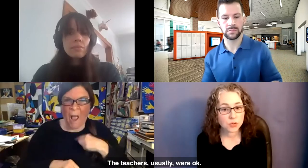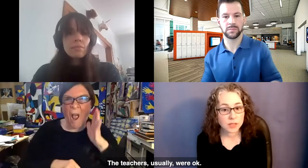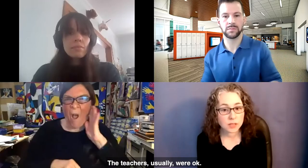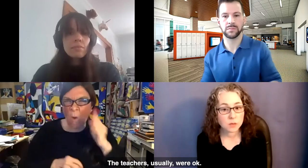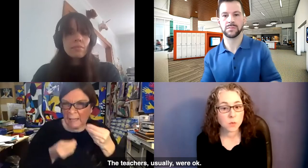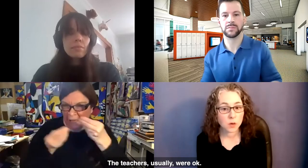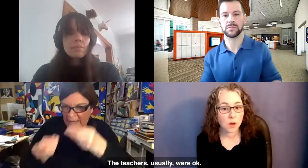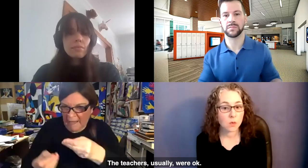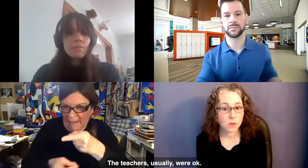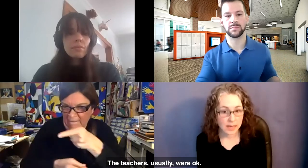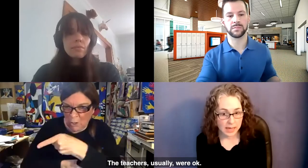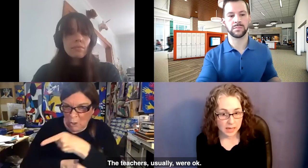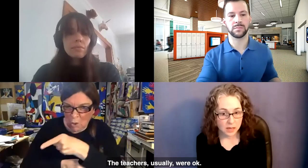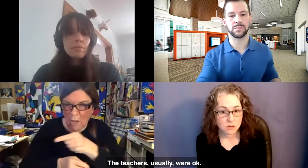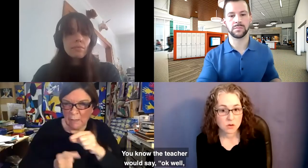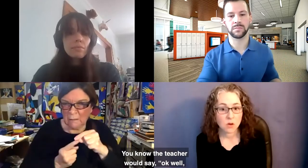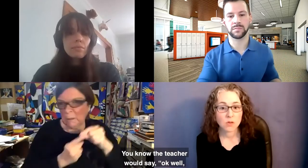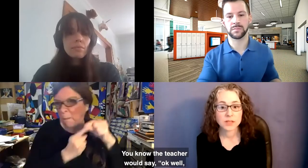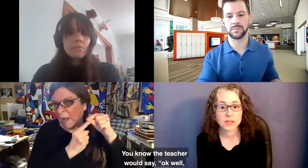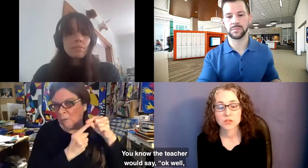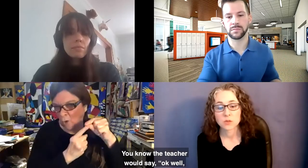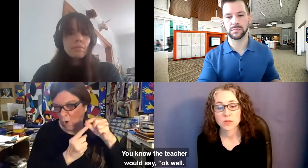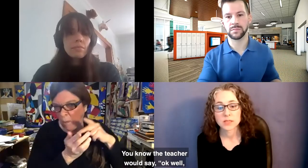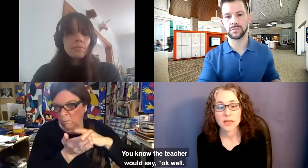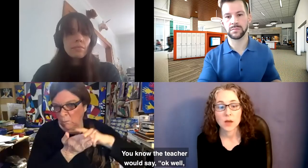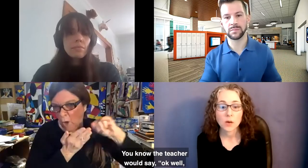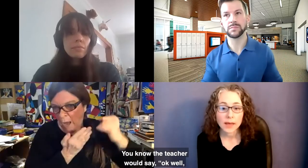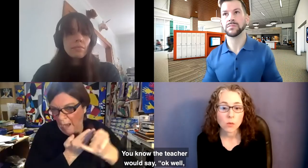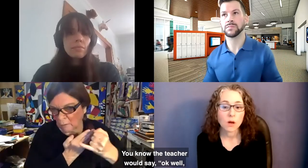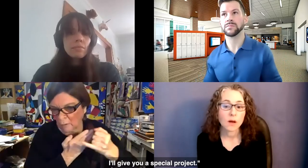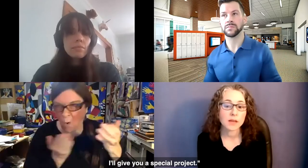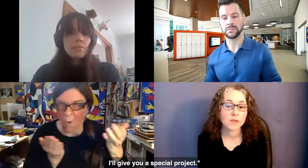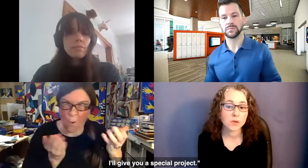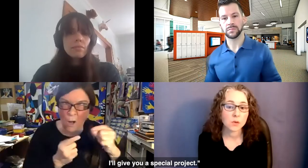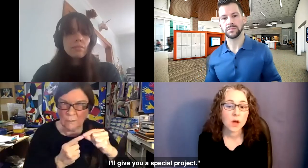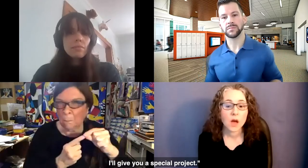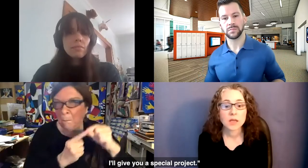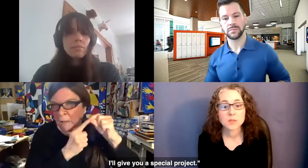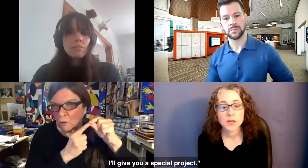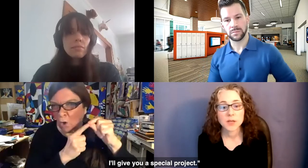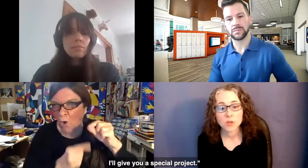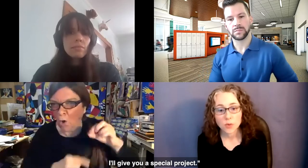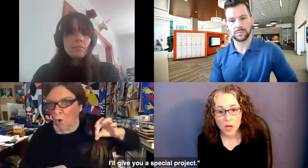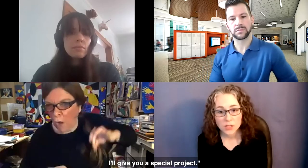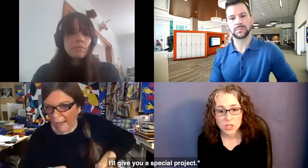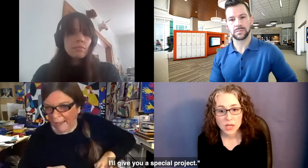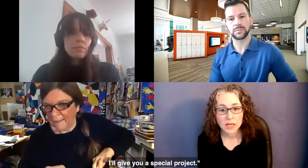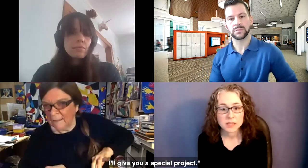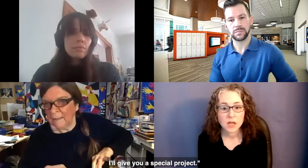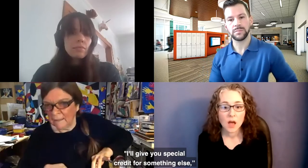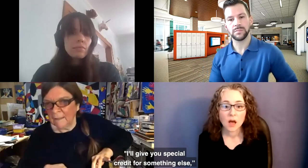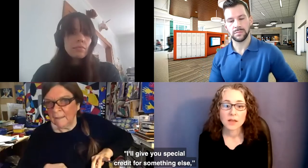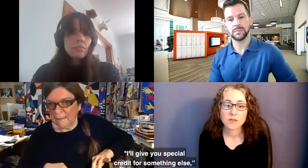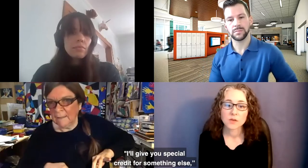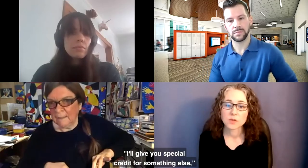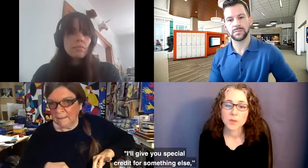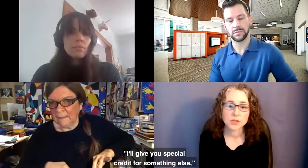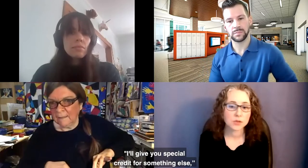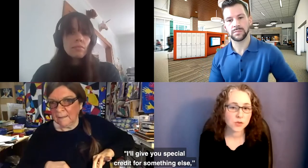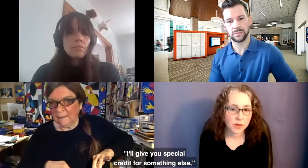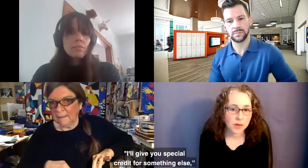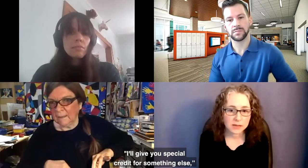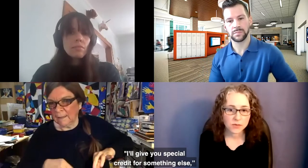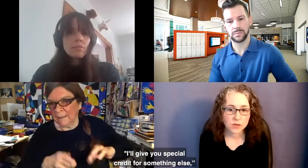usually were okay, you know, the teacher would say, okay, well, I'll give you a special project. I'll give you